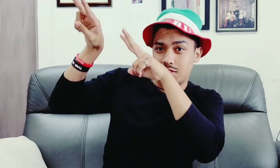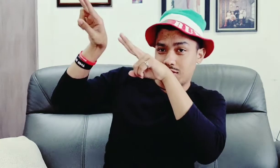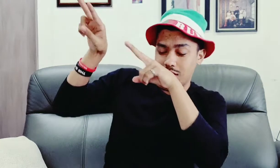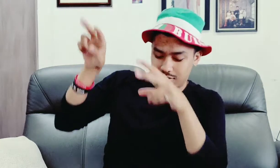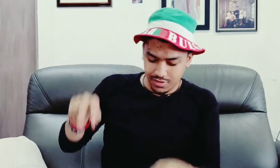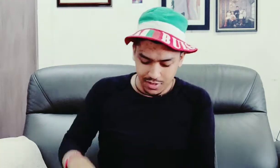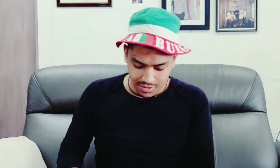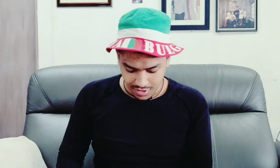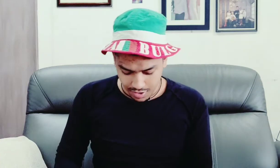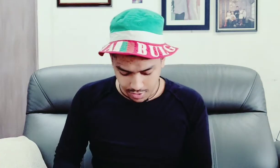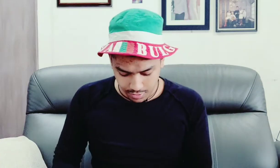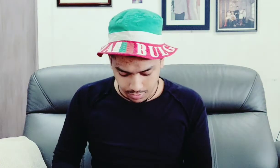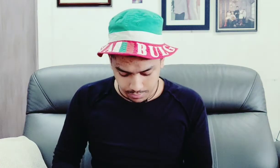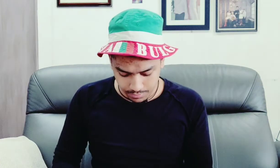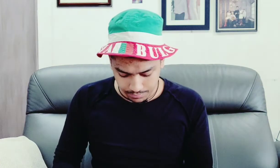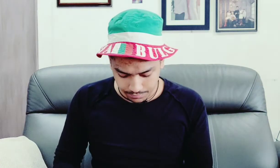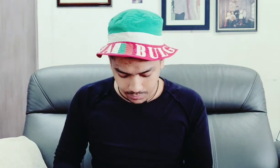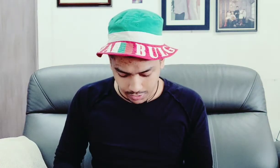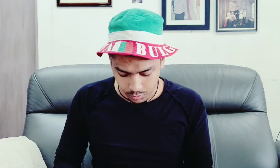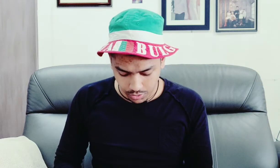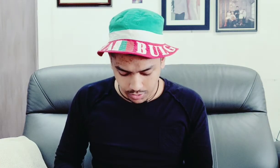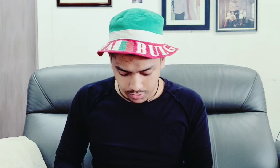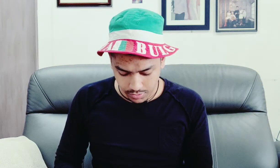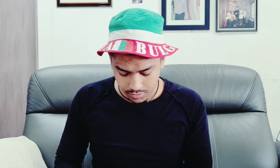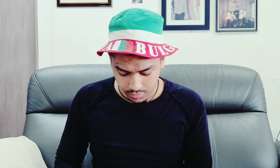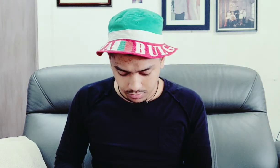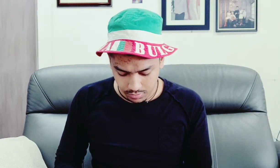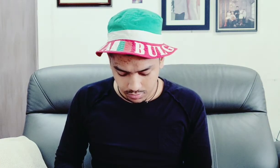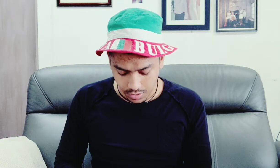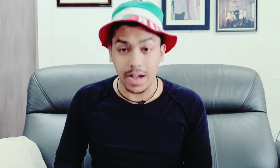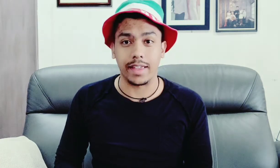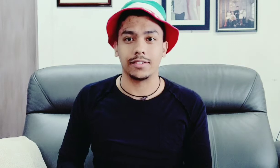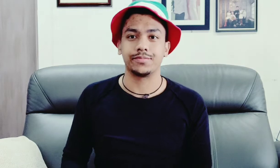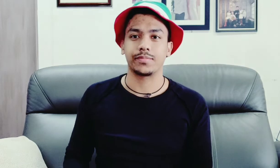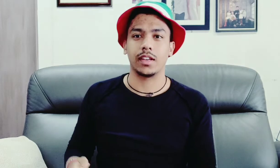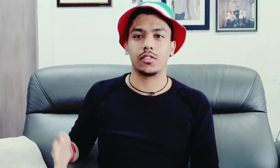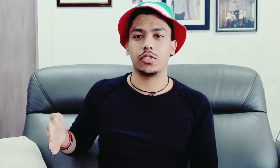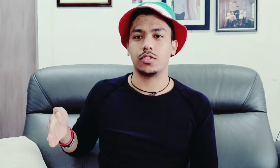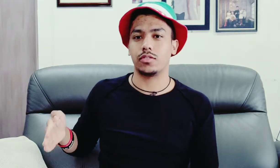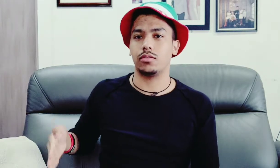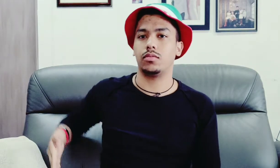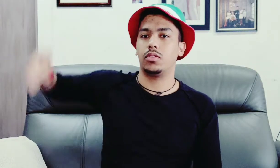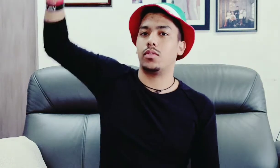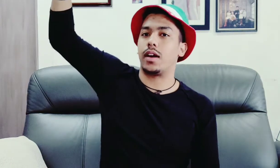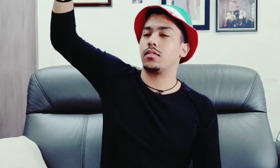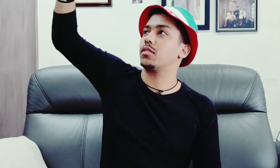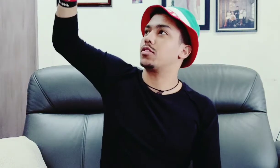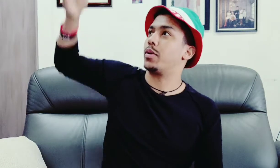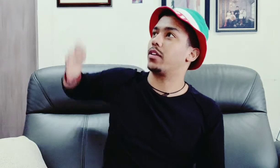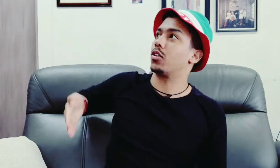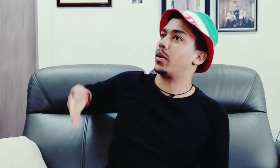yeah um next word is hi so you just do that just bring it all